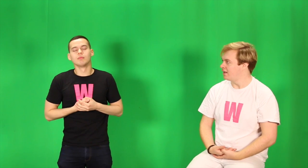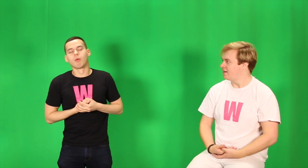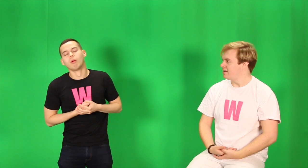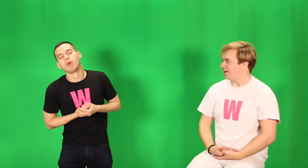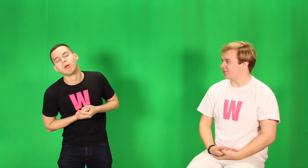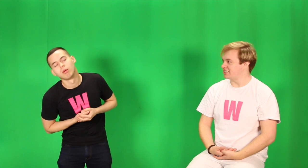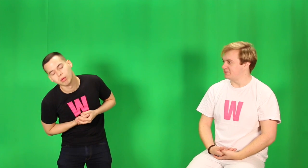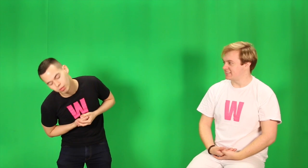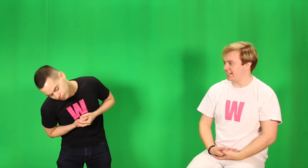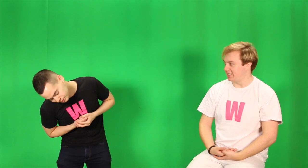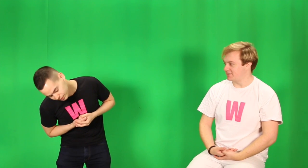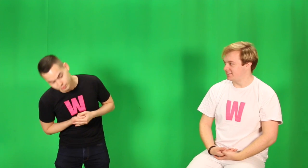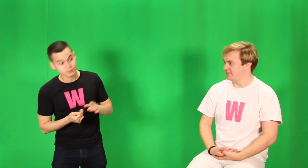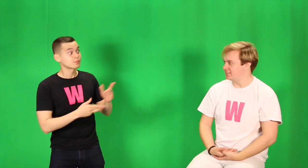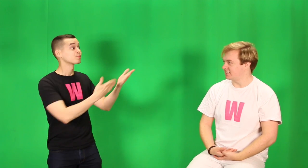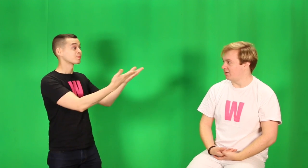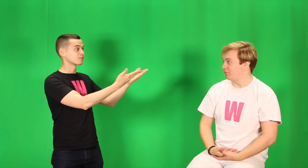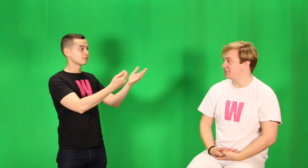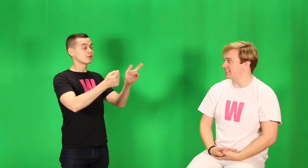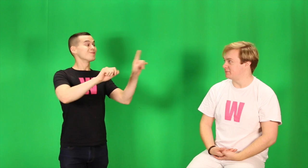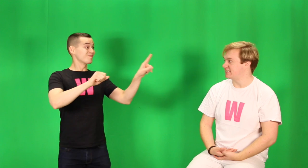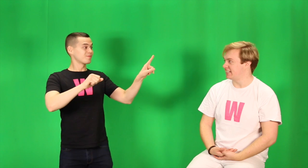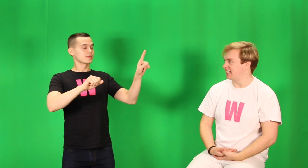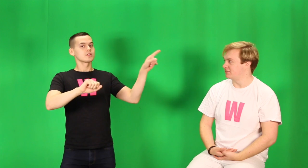Oh god, she's been stabbed. She's a woman that's been stabbed.